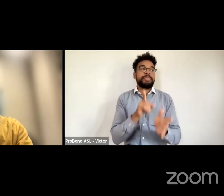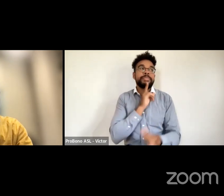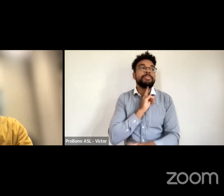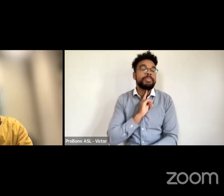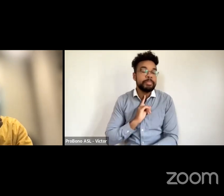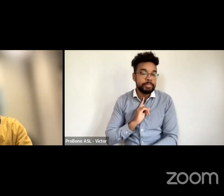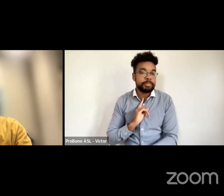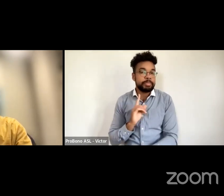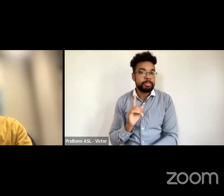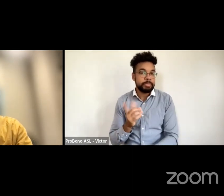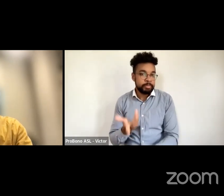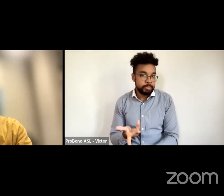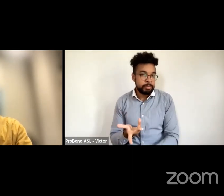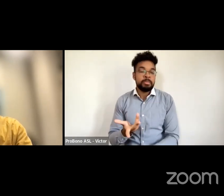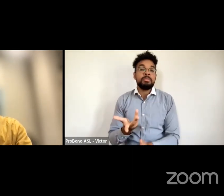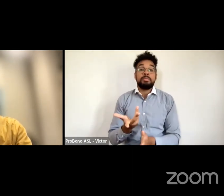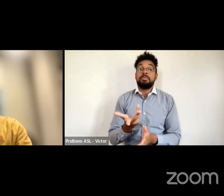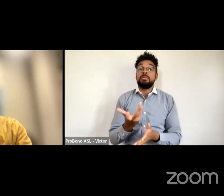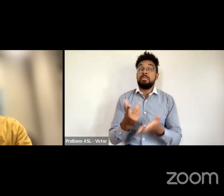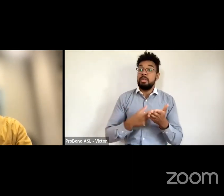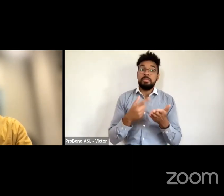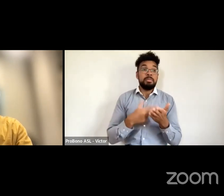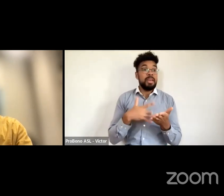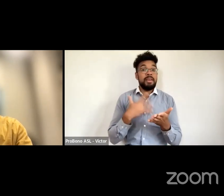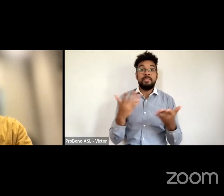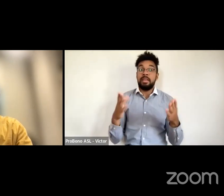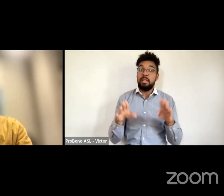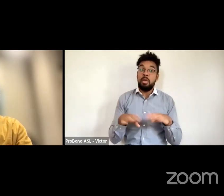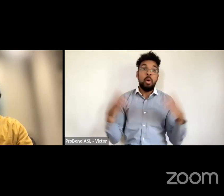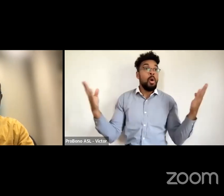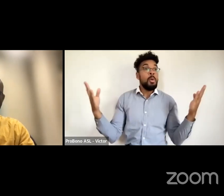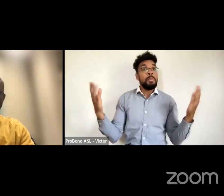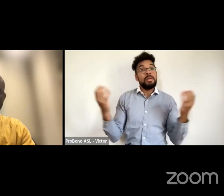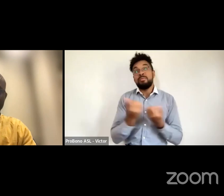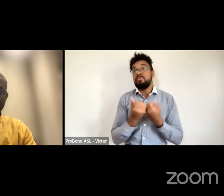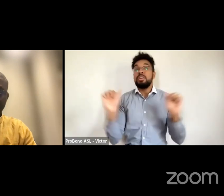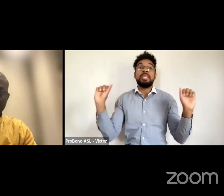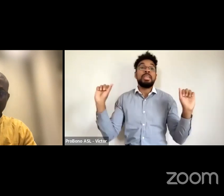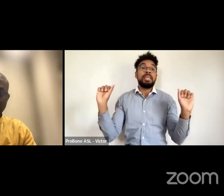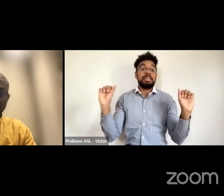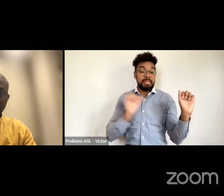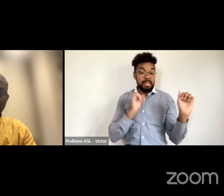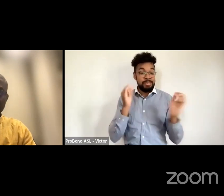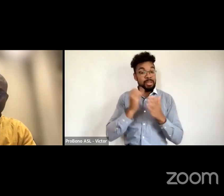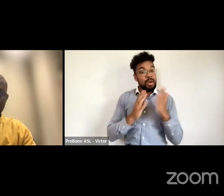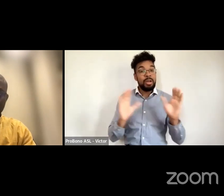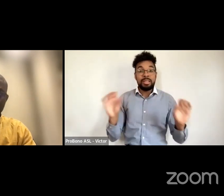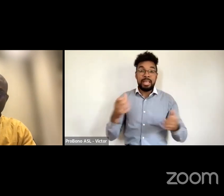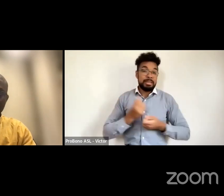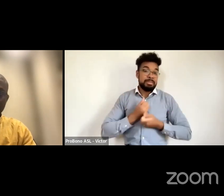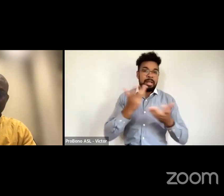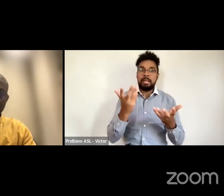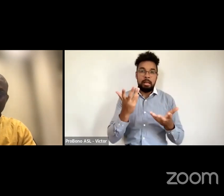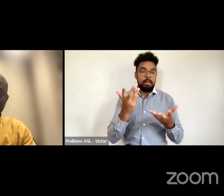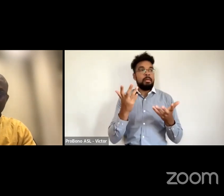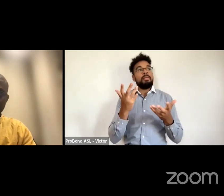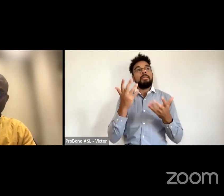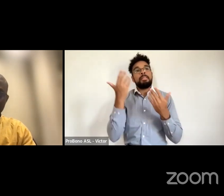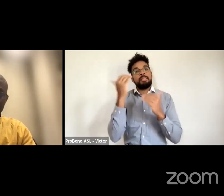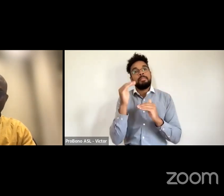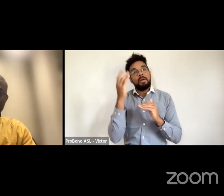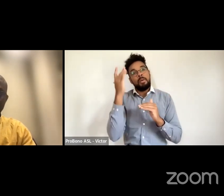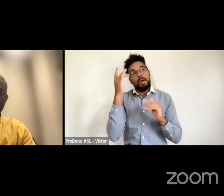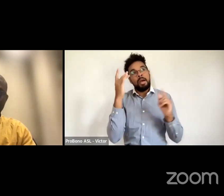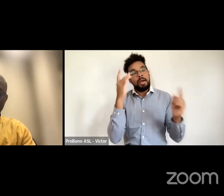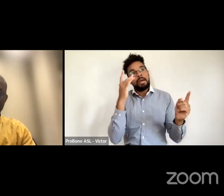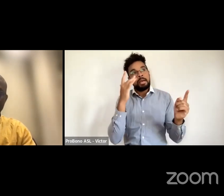as an artist to express exactly what it is that i want to because because i have to also think about the